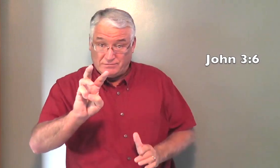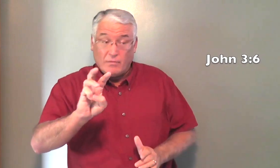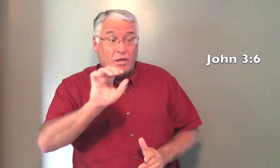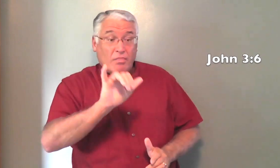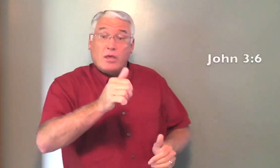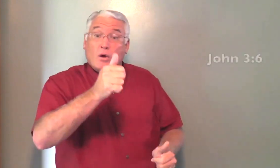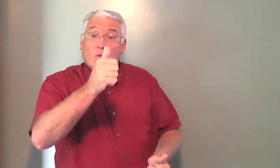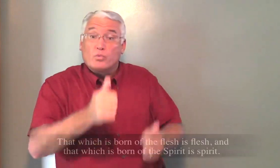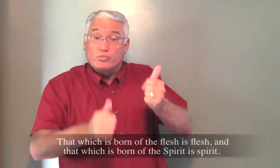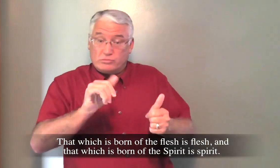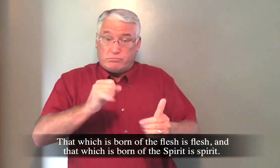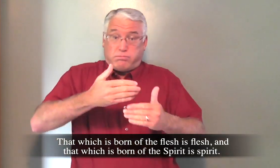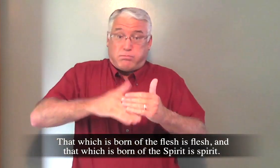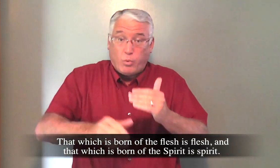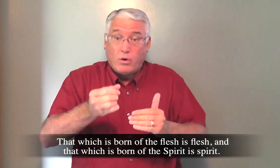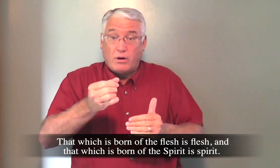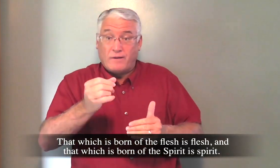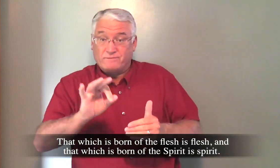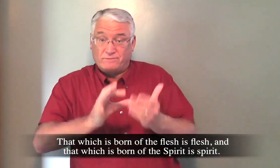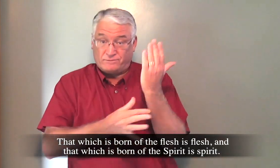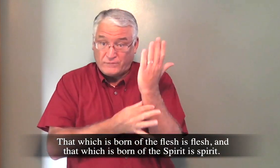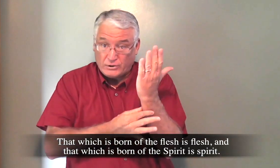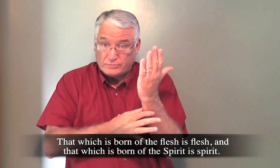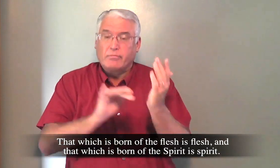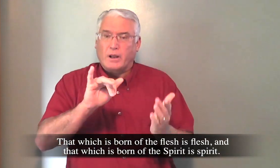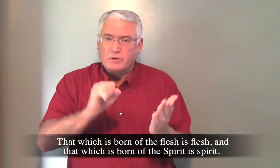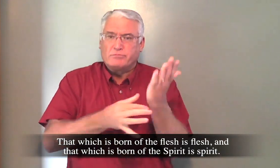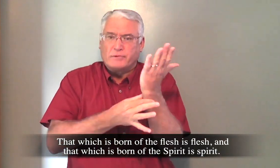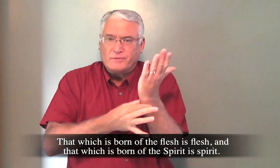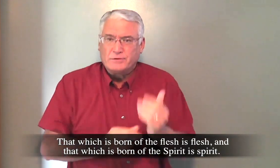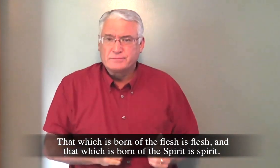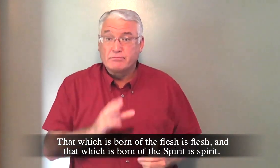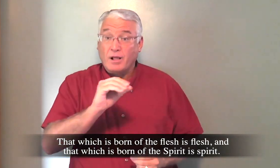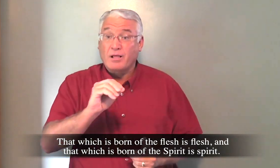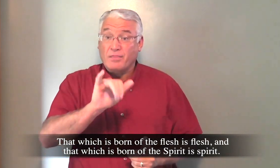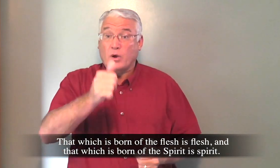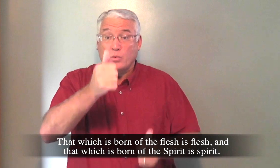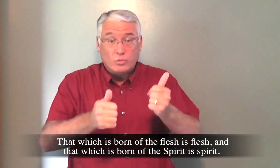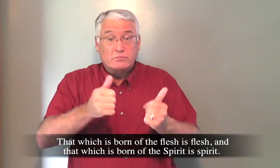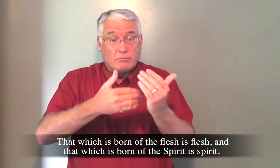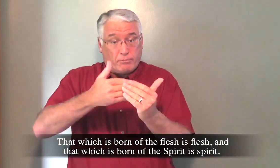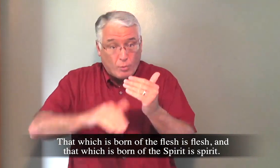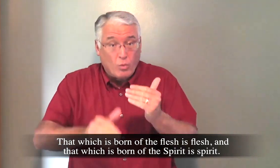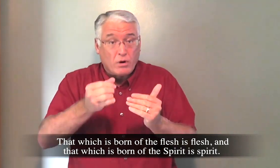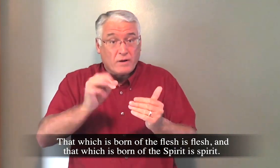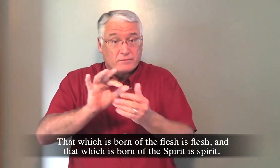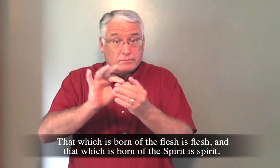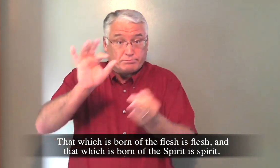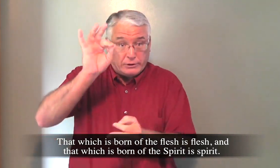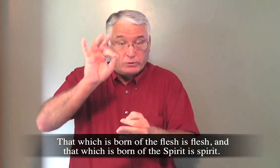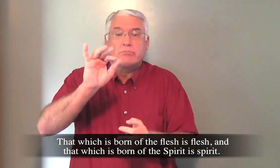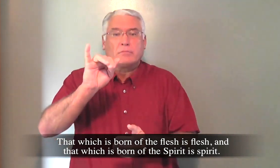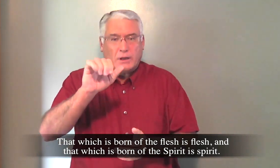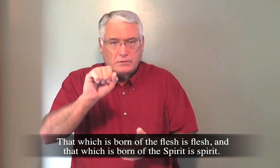John 3, 6, That which is born of the flesh is flesh, And that which is born of the spirit is spirit.